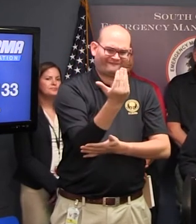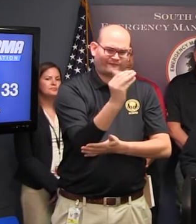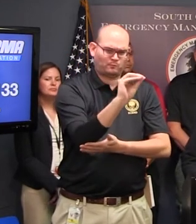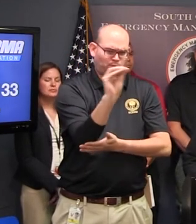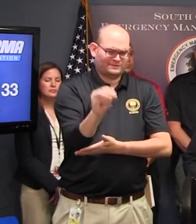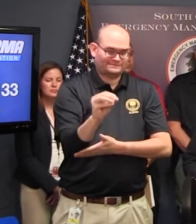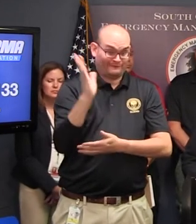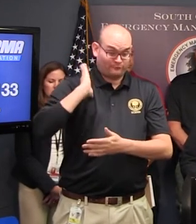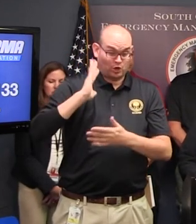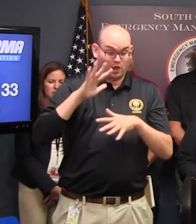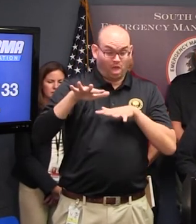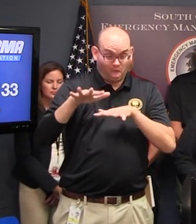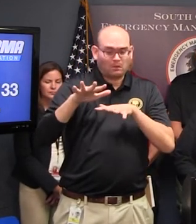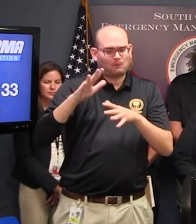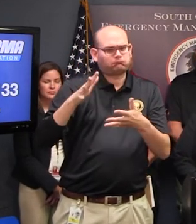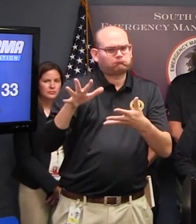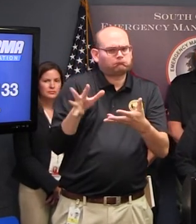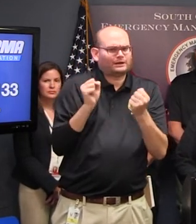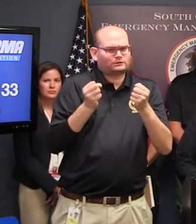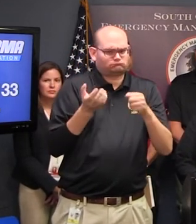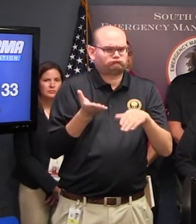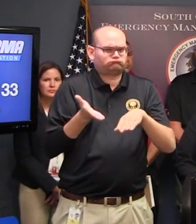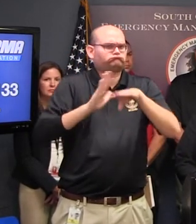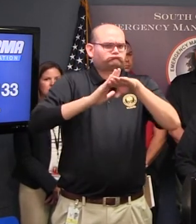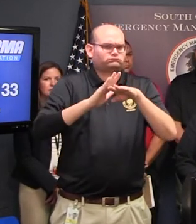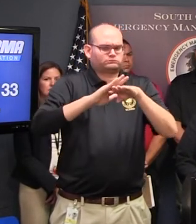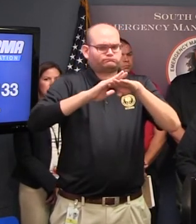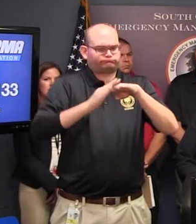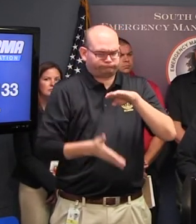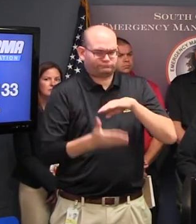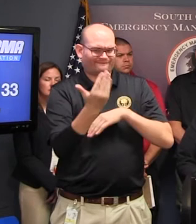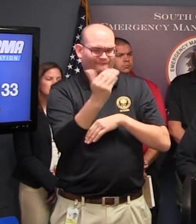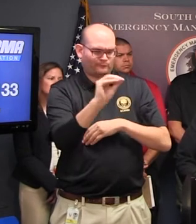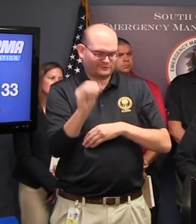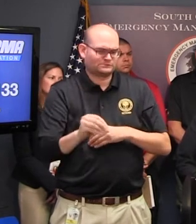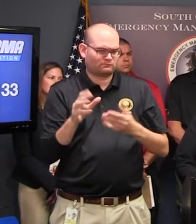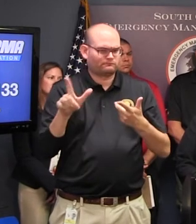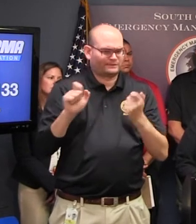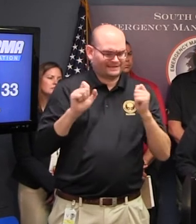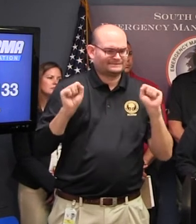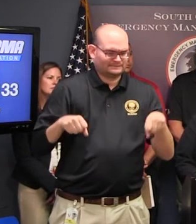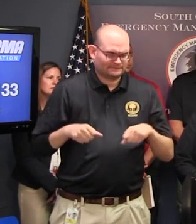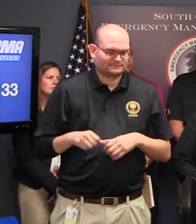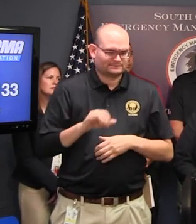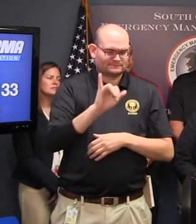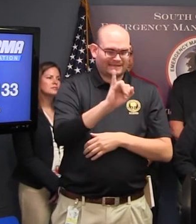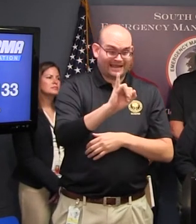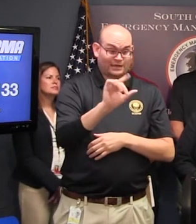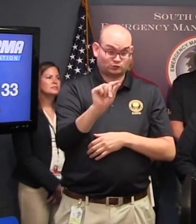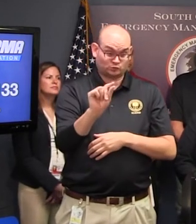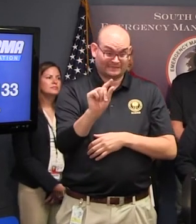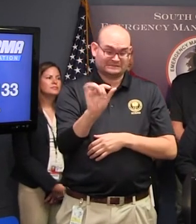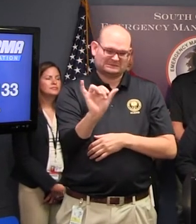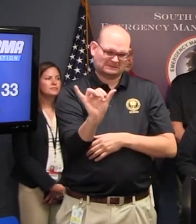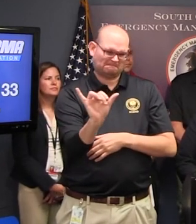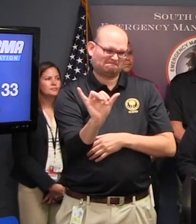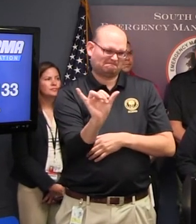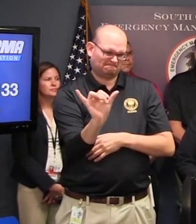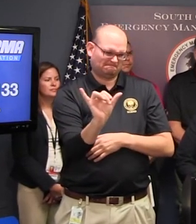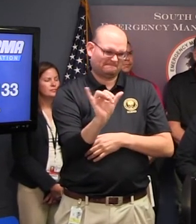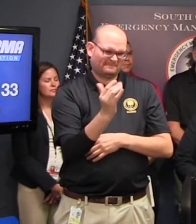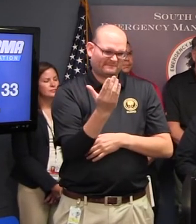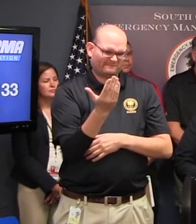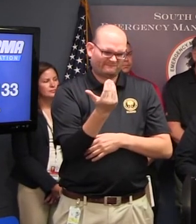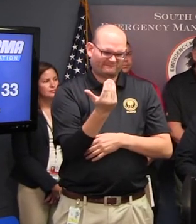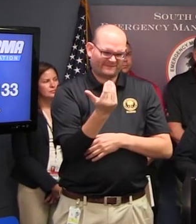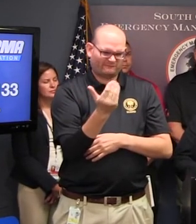almost back to normal on I-95 Interstate 20 is very similar about 15 to 20% above normal volumes